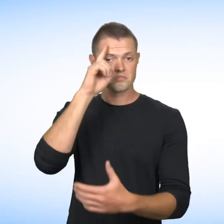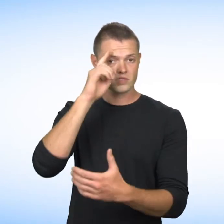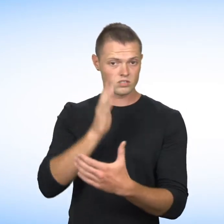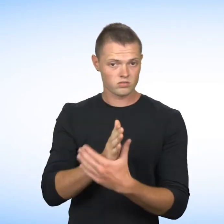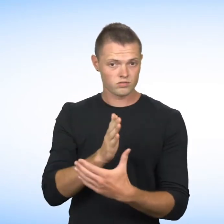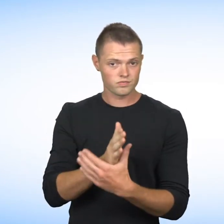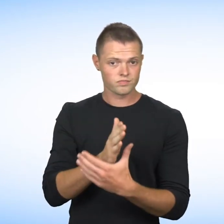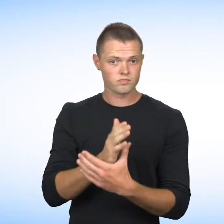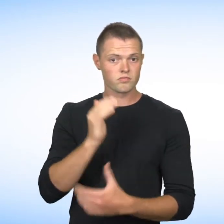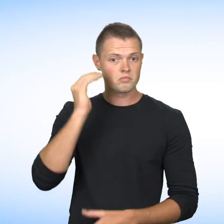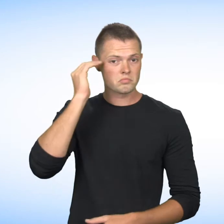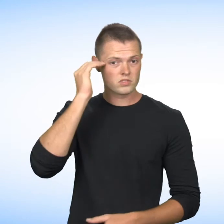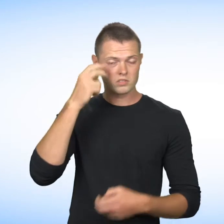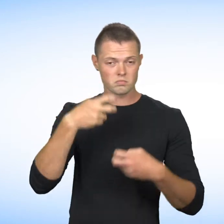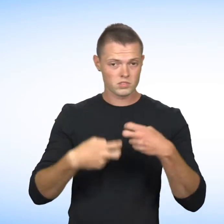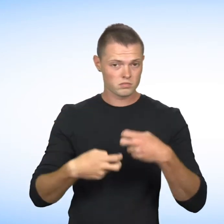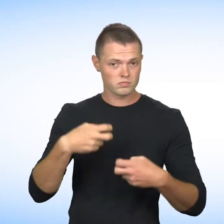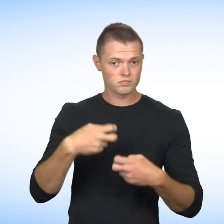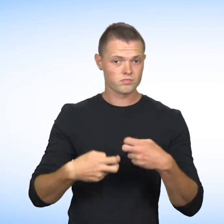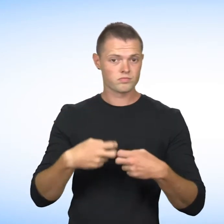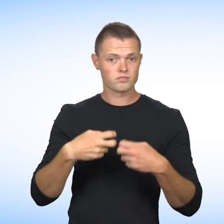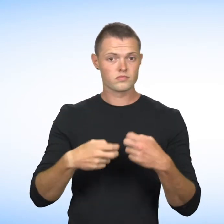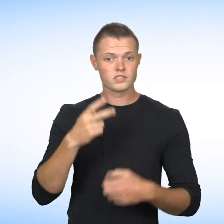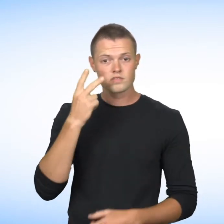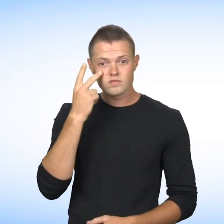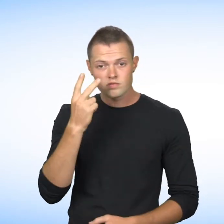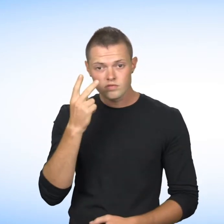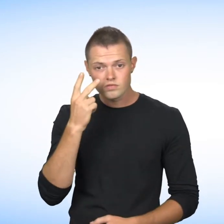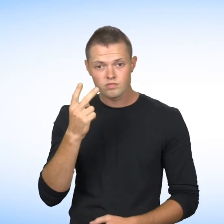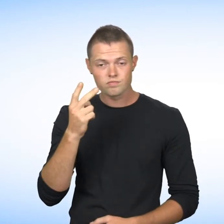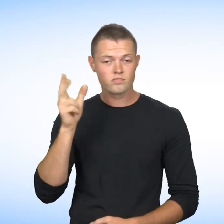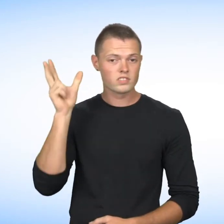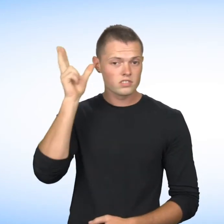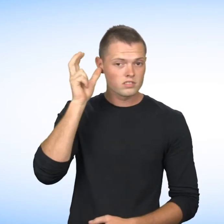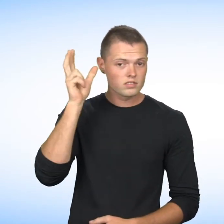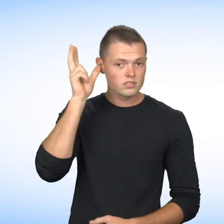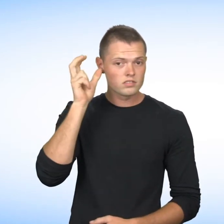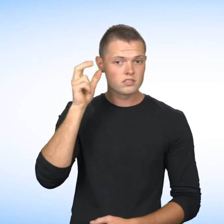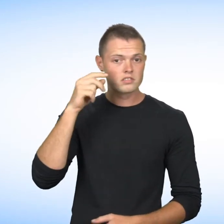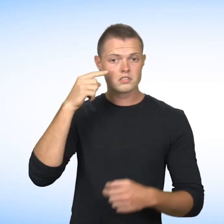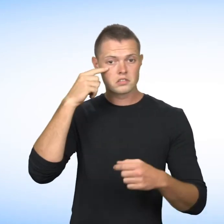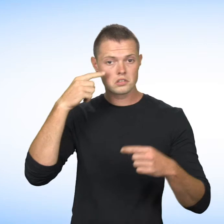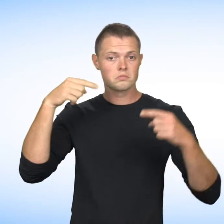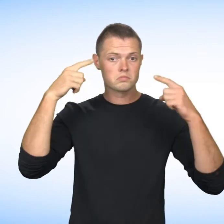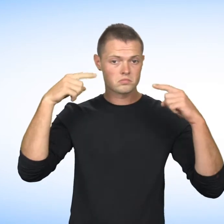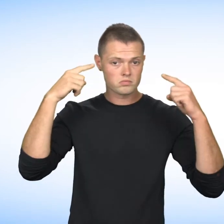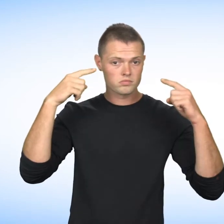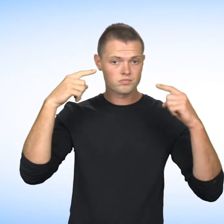limits you physically, mentally, or psychologically, such as being paraplegic, suffering